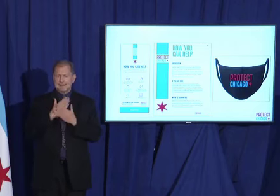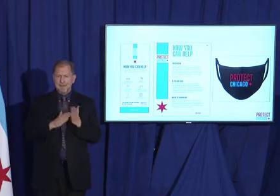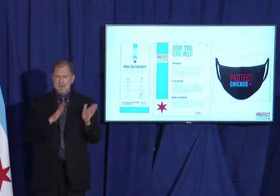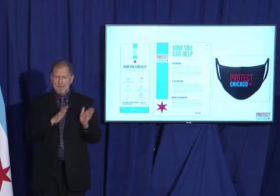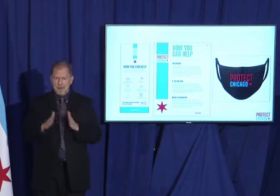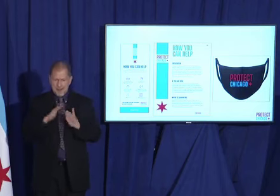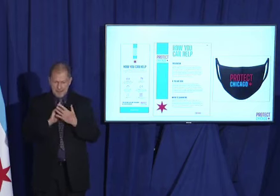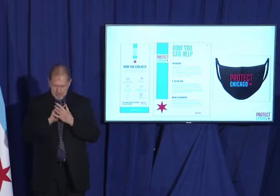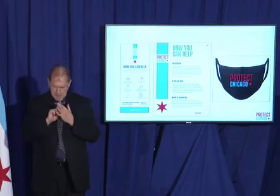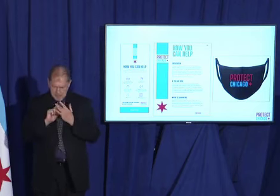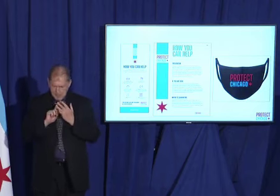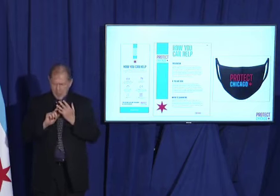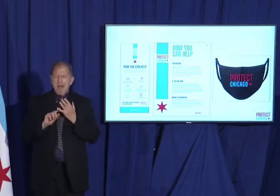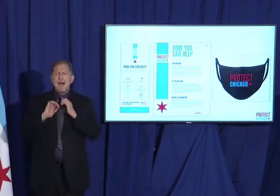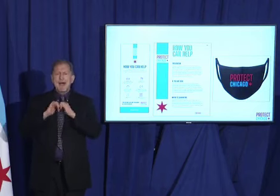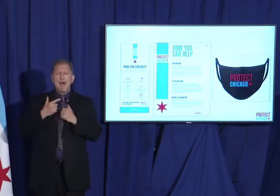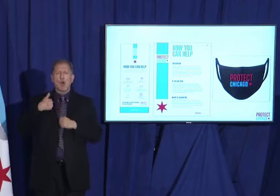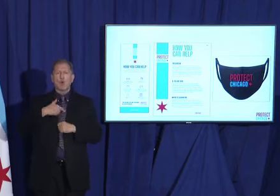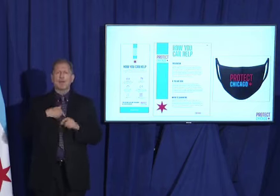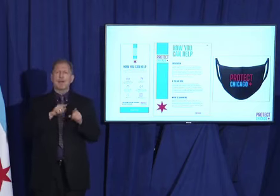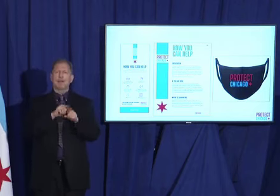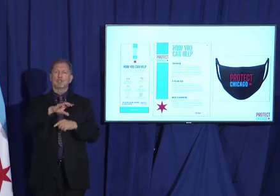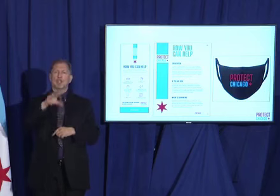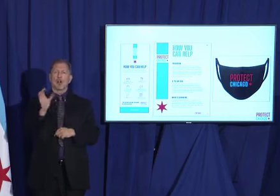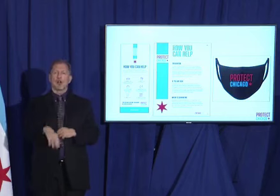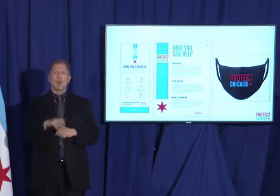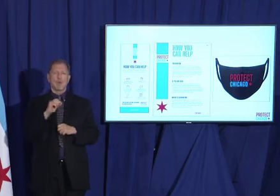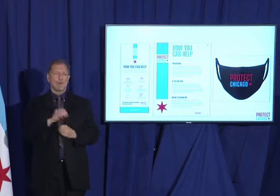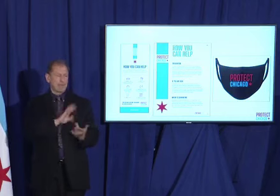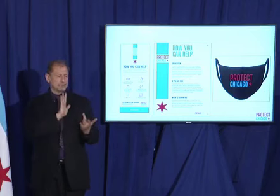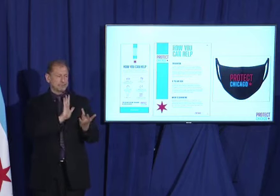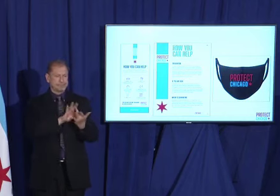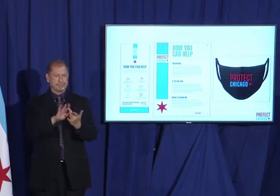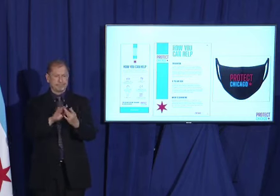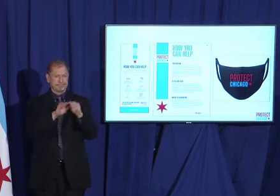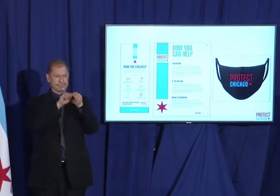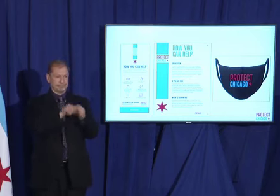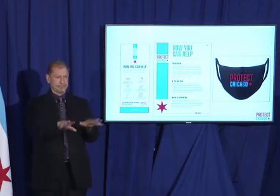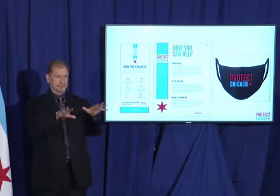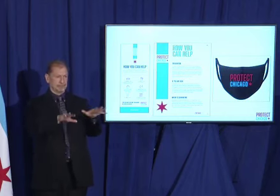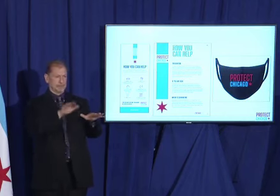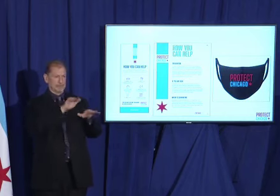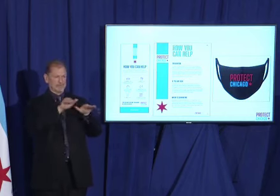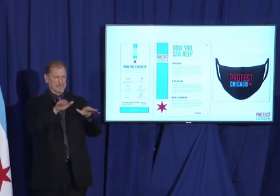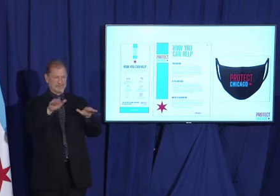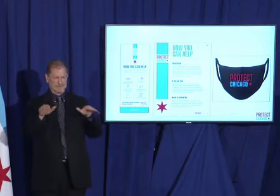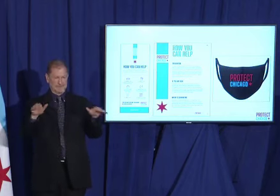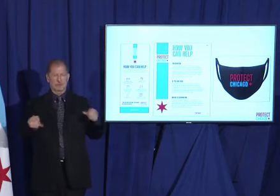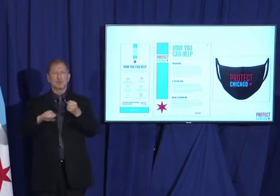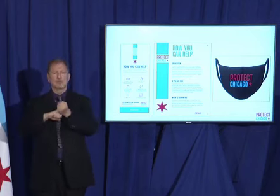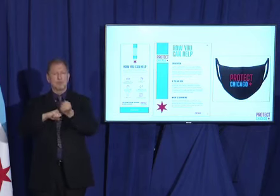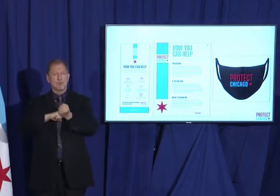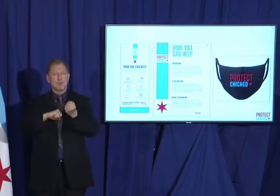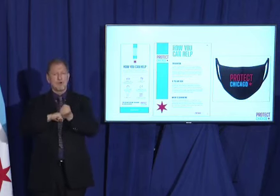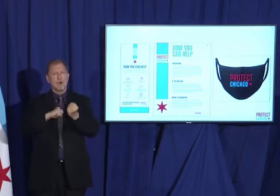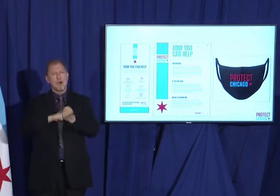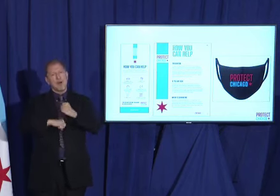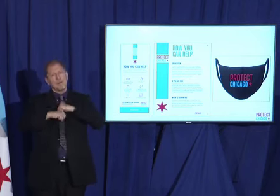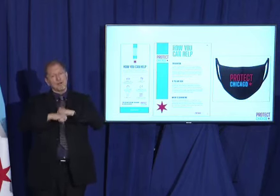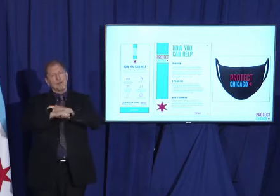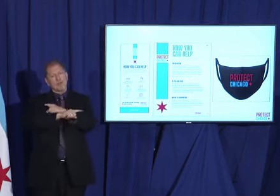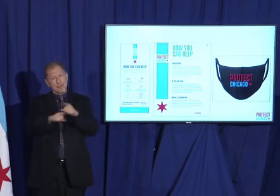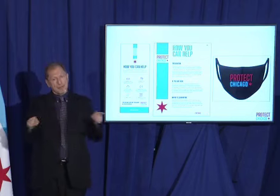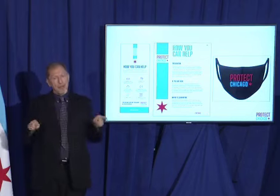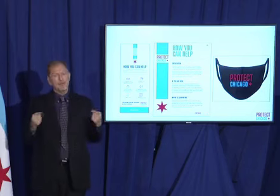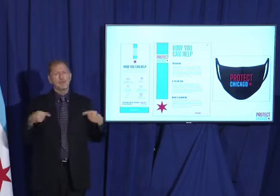things that we can do as a city to reach out to our neighbors to help, support, and protect them in